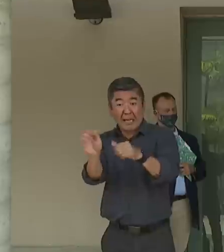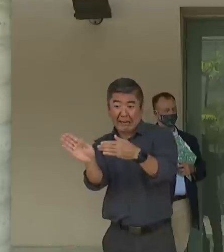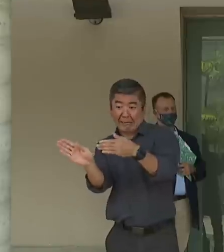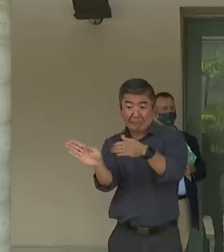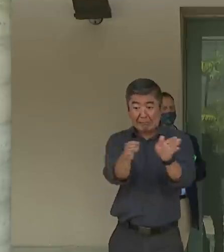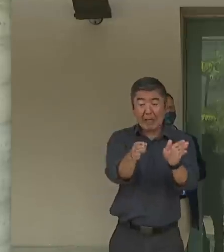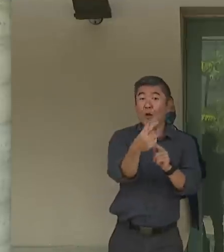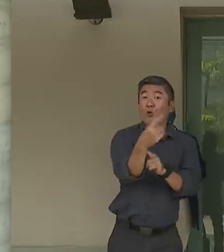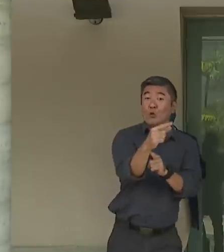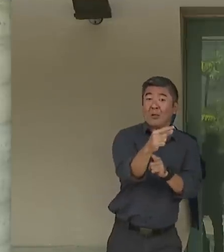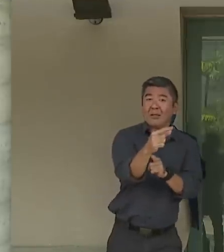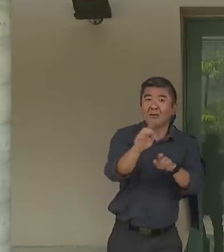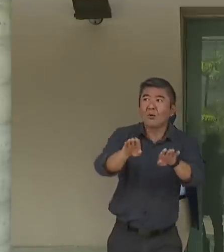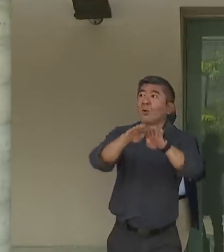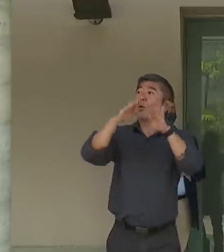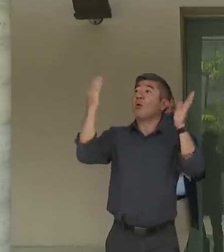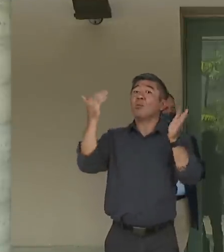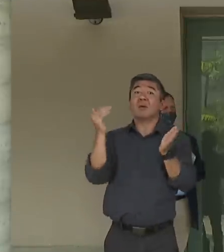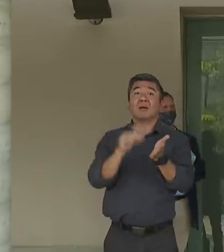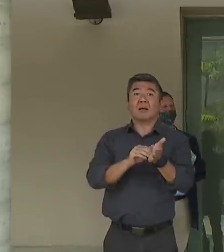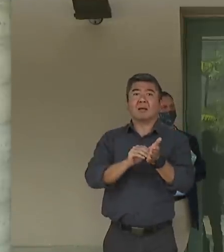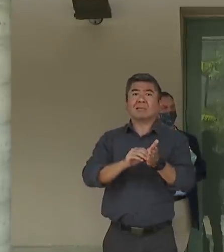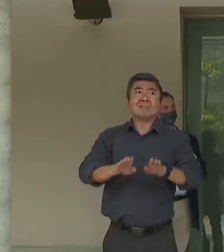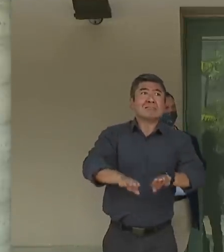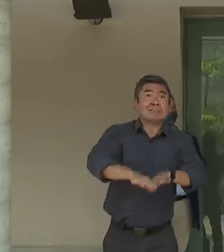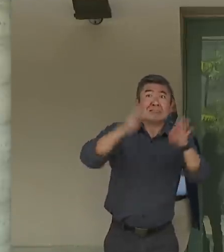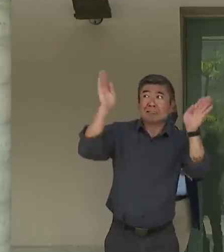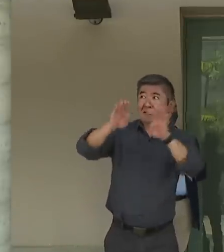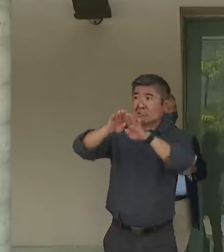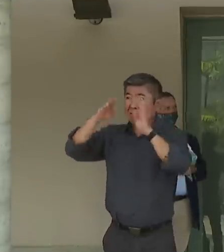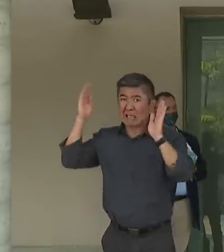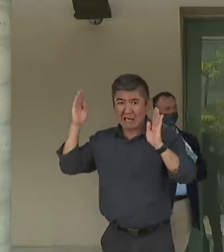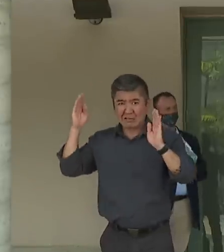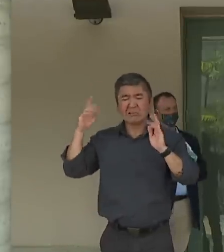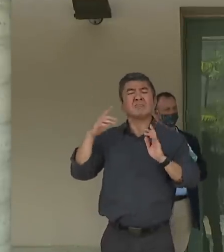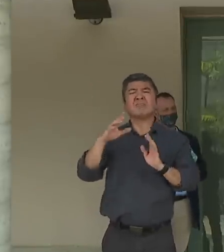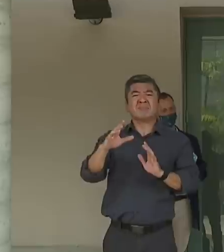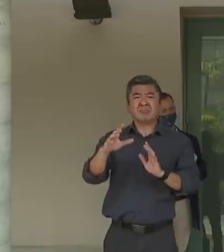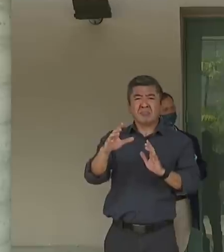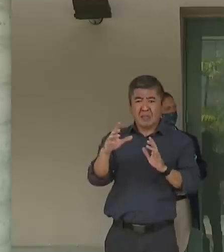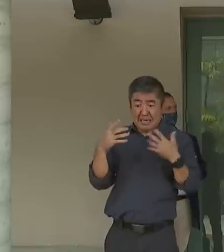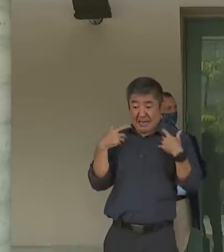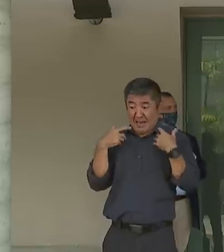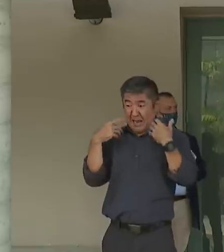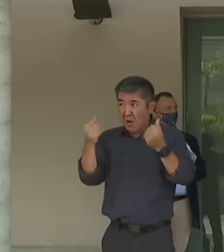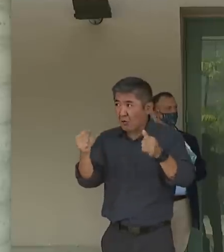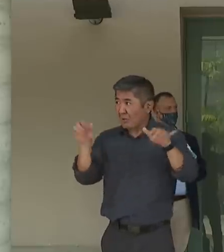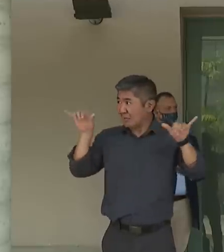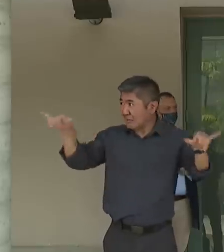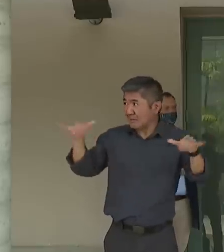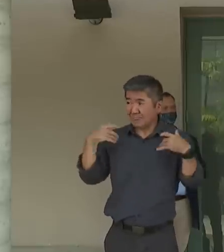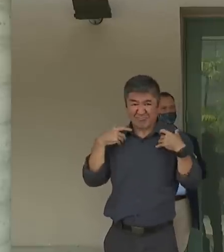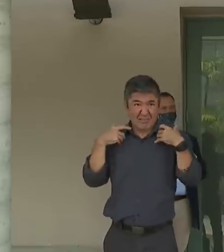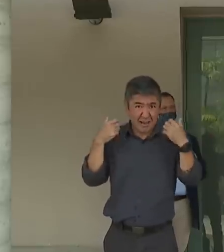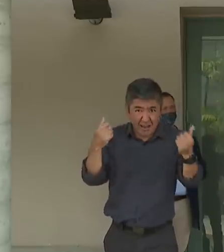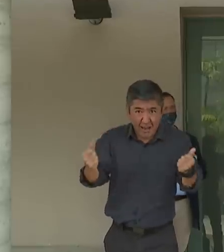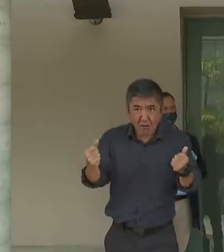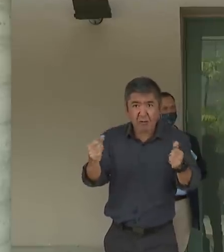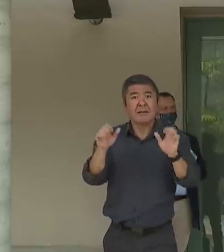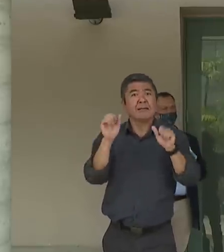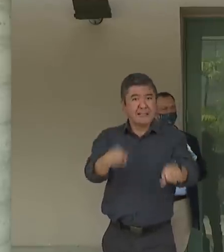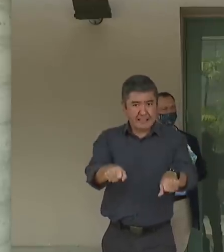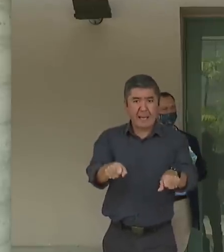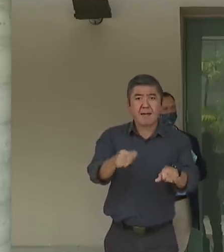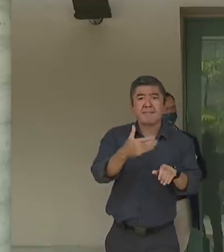reopen. It's not reopening versus health. It's that health is the pathway to reopening. It's the pathway to greater